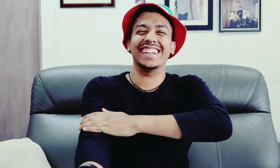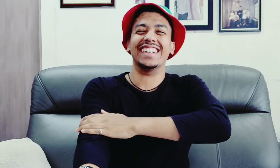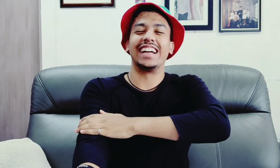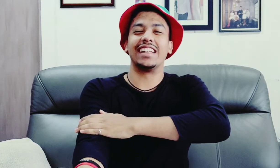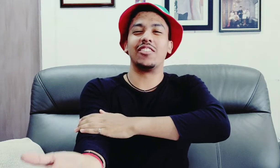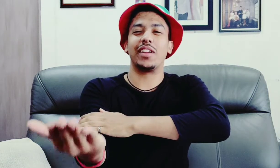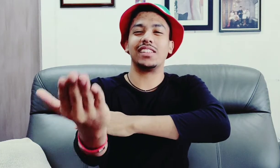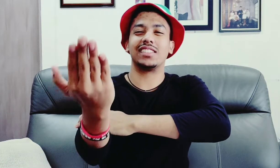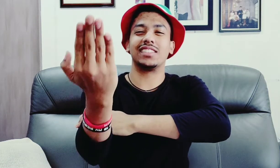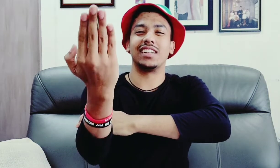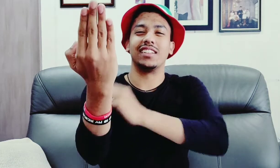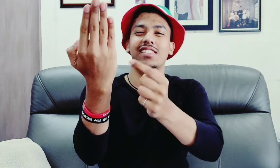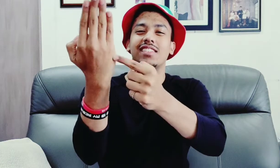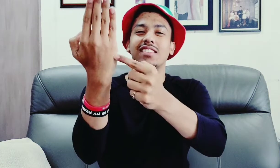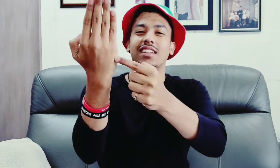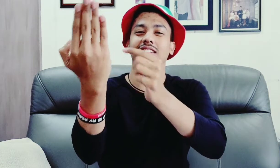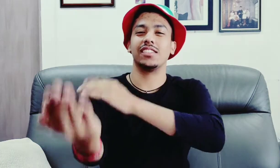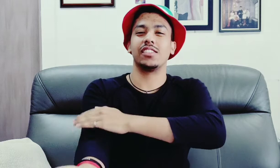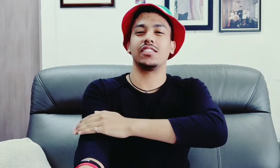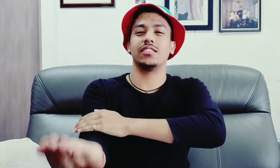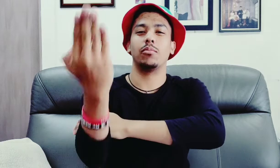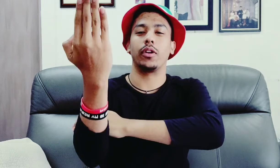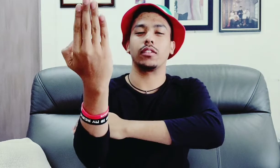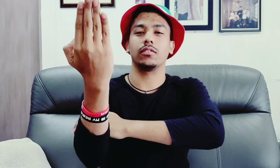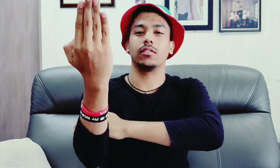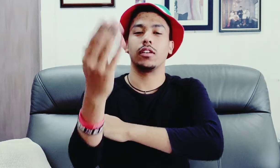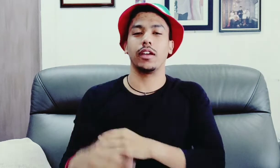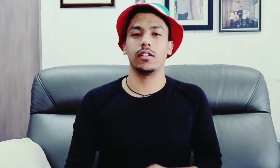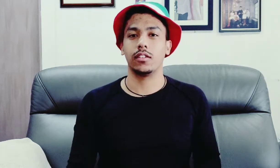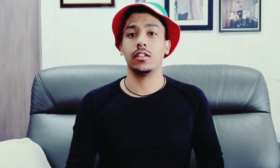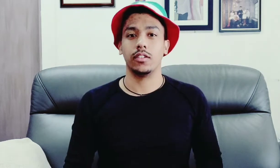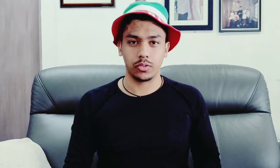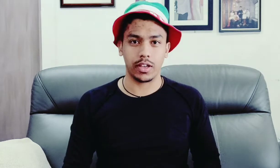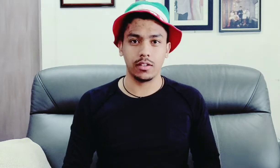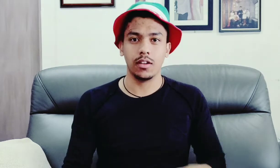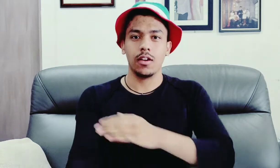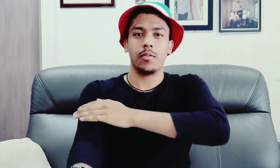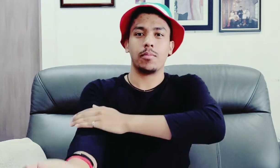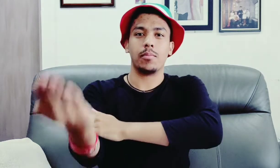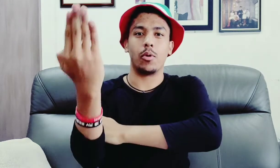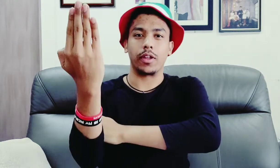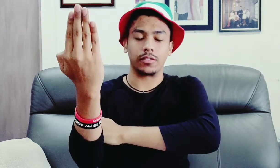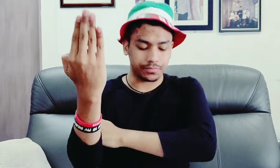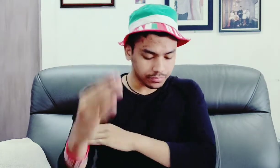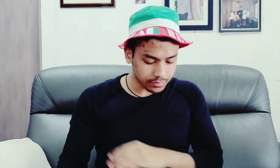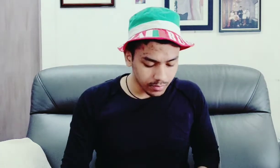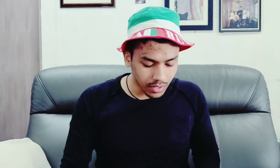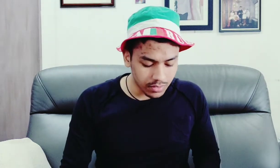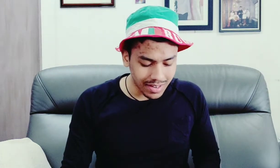and then raise the sun this is the sun so just morning okay let's do it again morning the